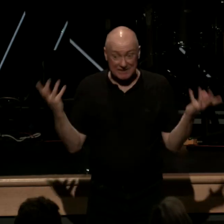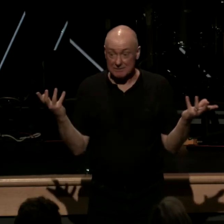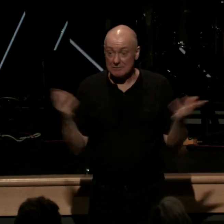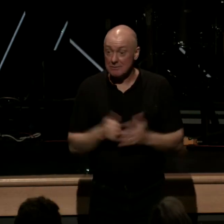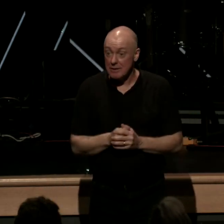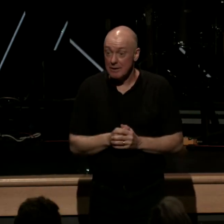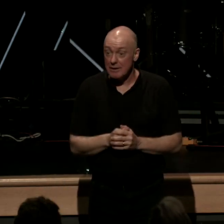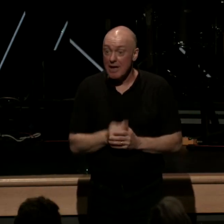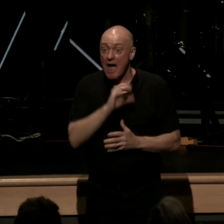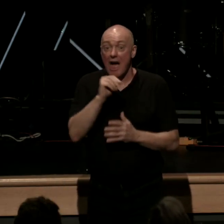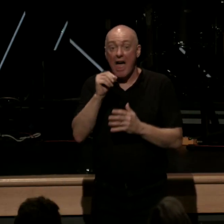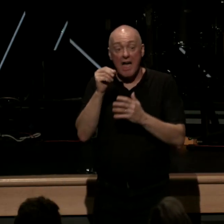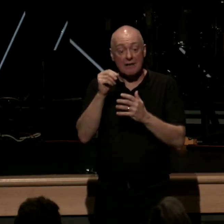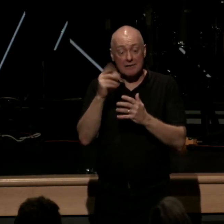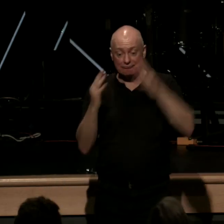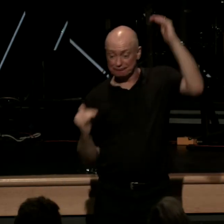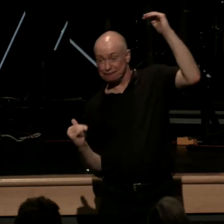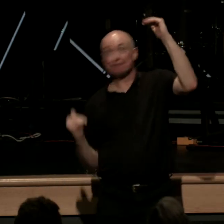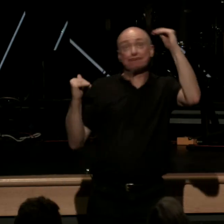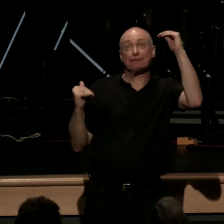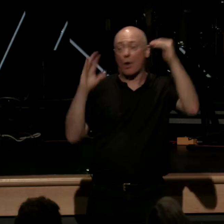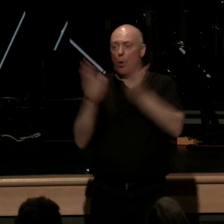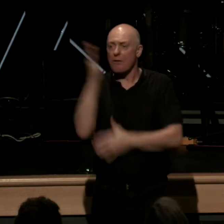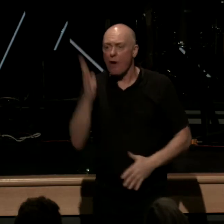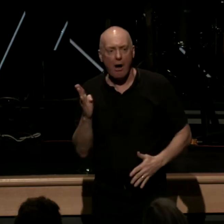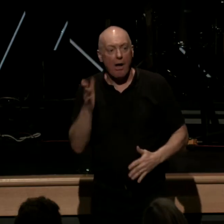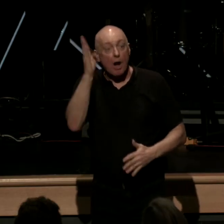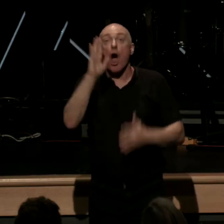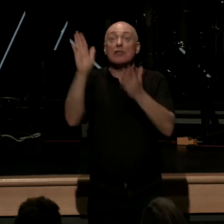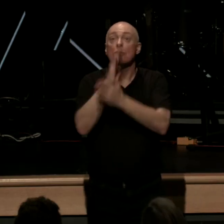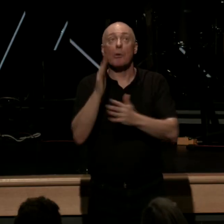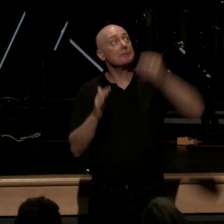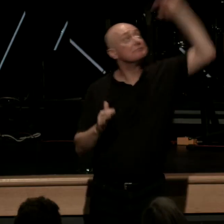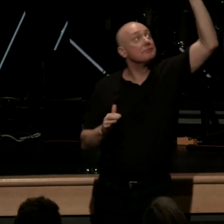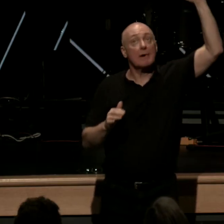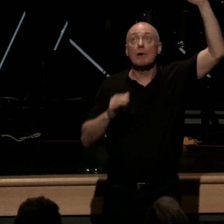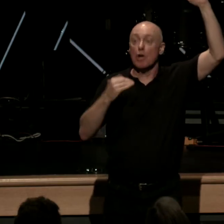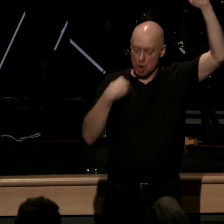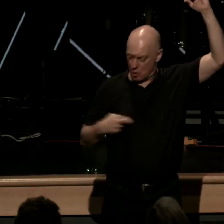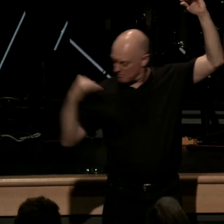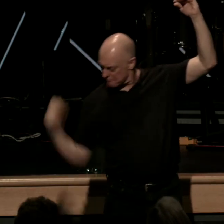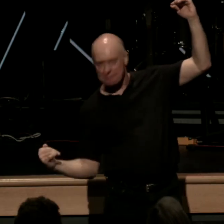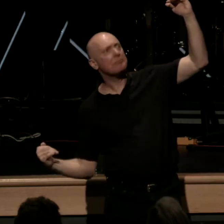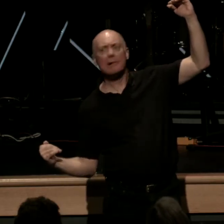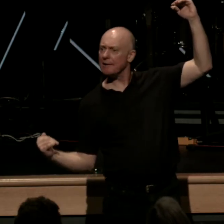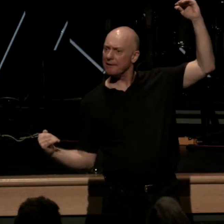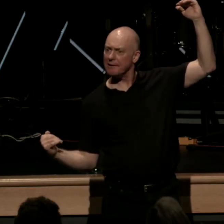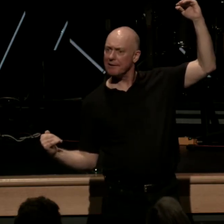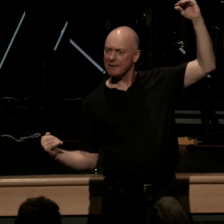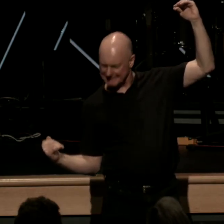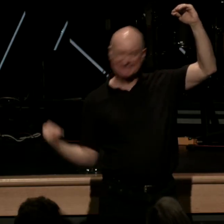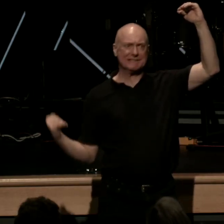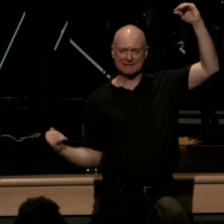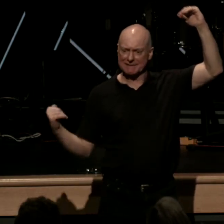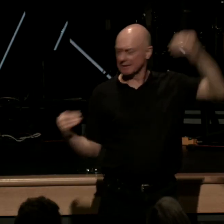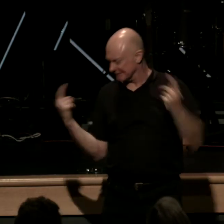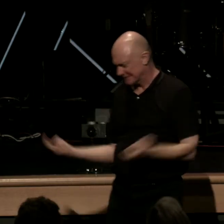and fall short of the glory of God God's glory is over here humanity is over here because humanity have sinned they will never